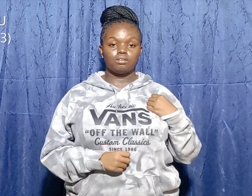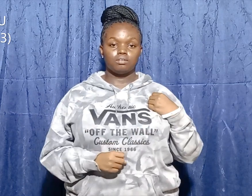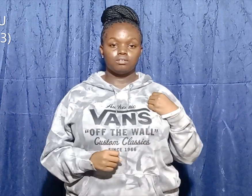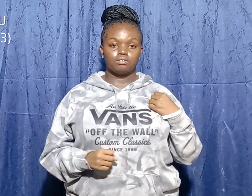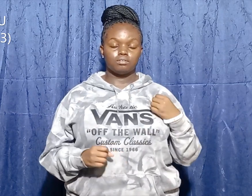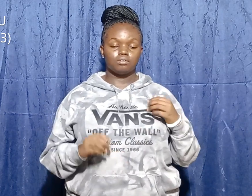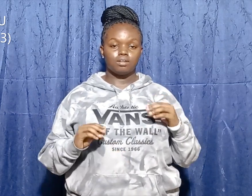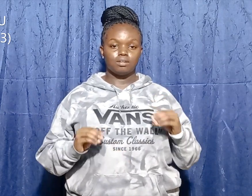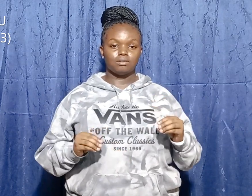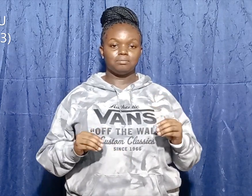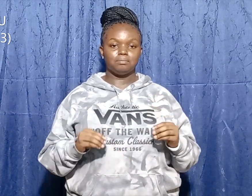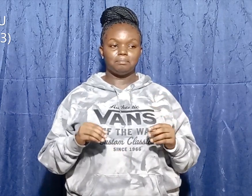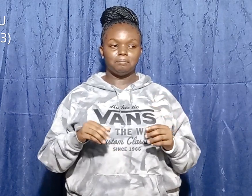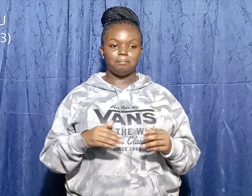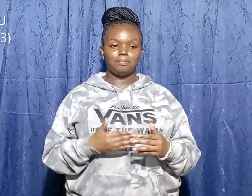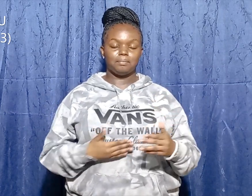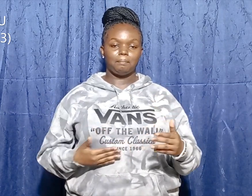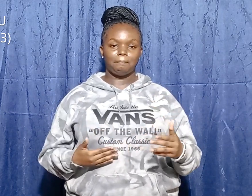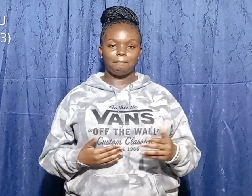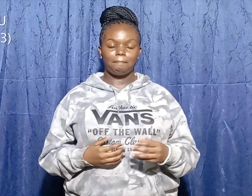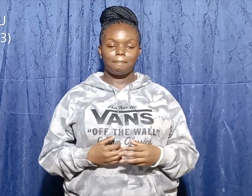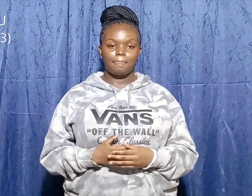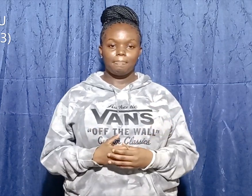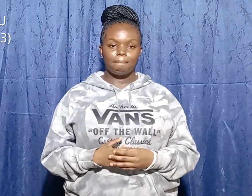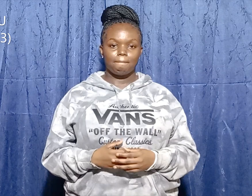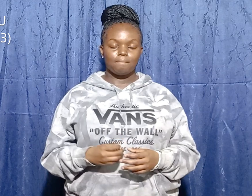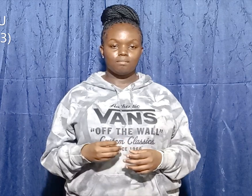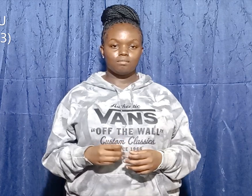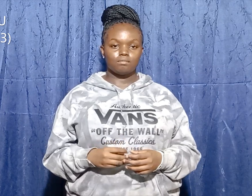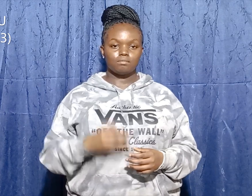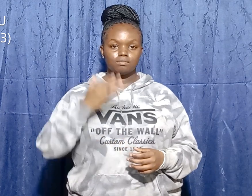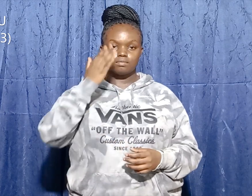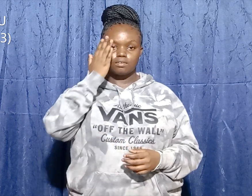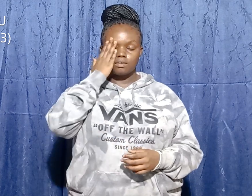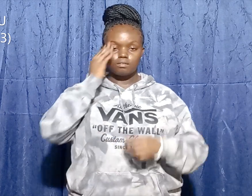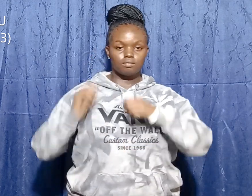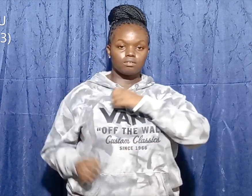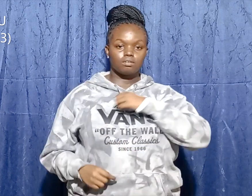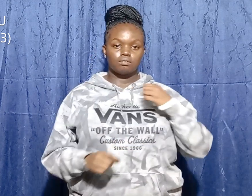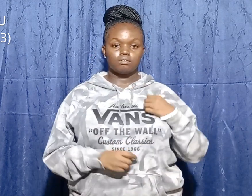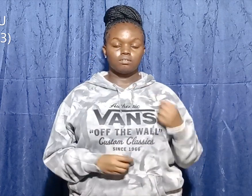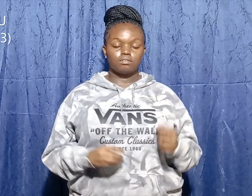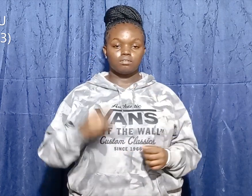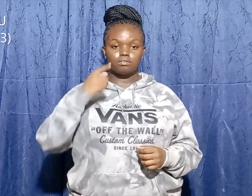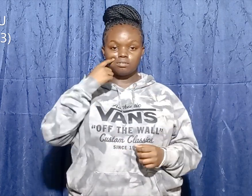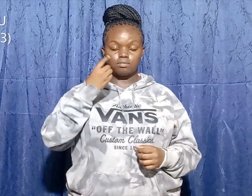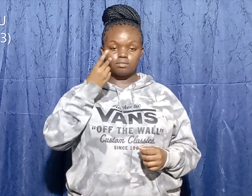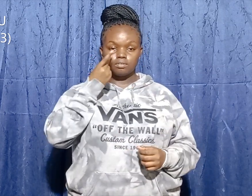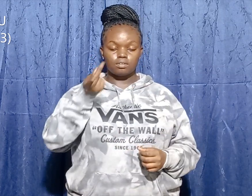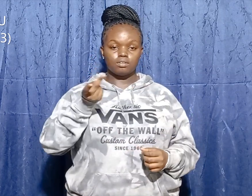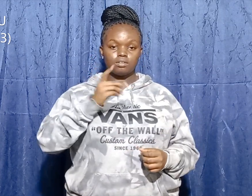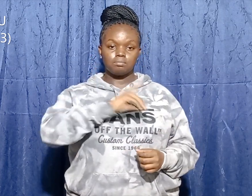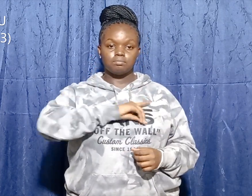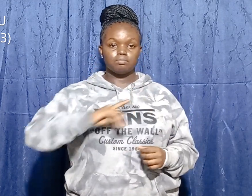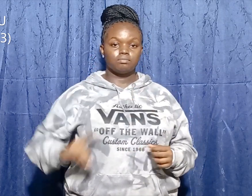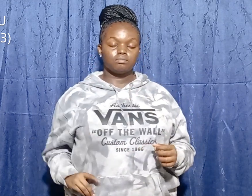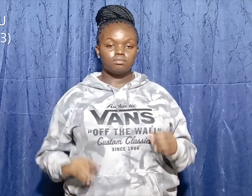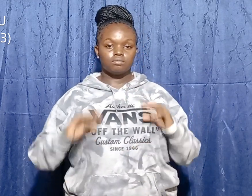Israelite soldiers saw David asking, and they went to tell King Saul. King Saul heard and sent them to bring